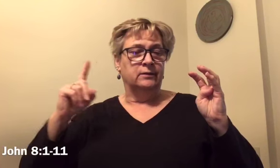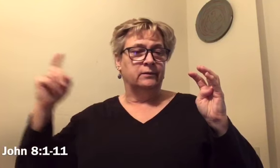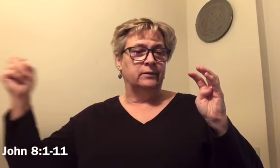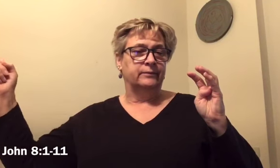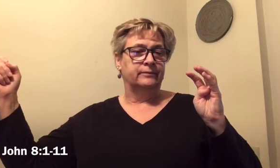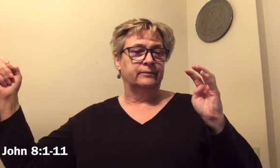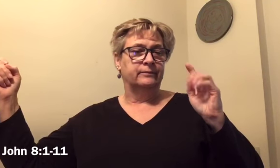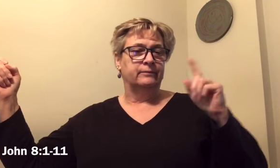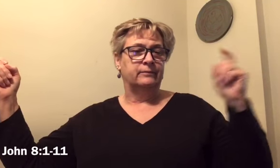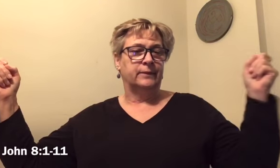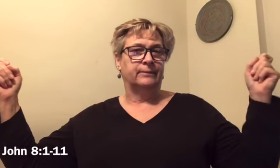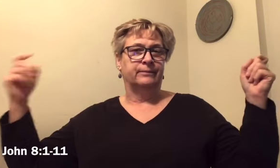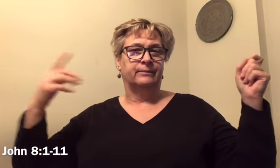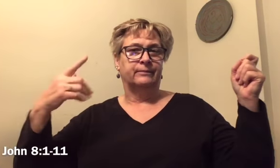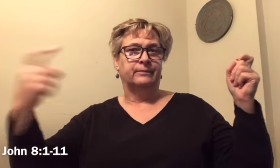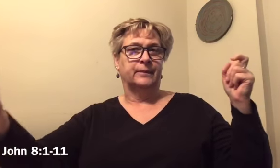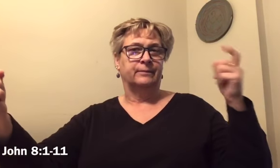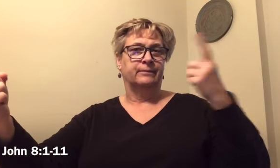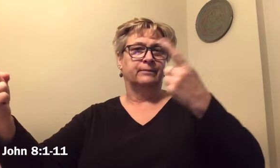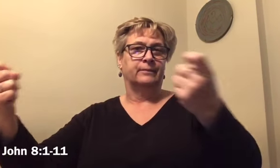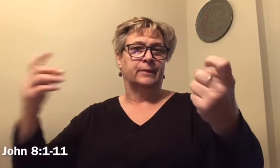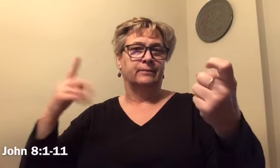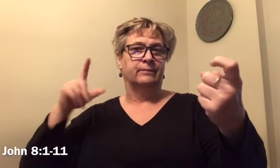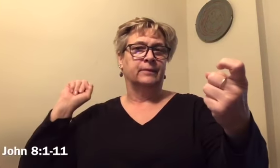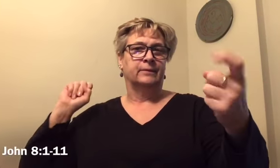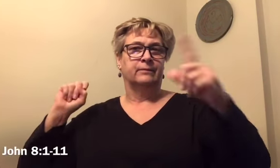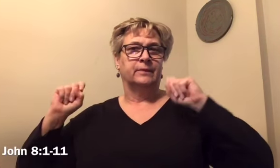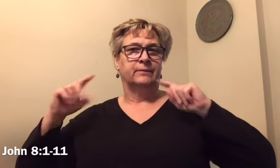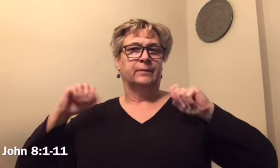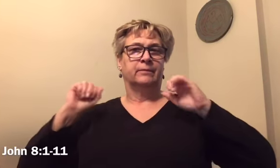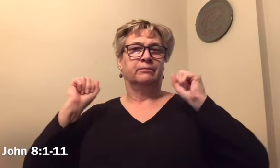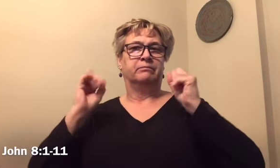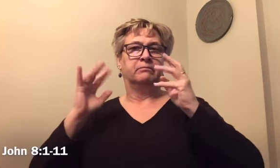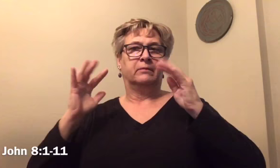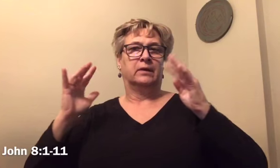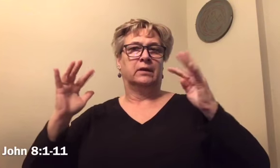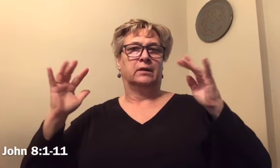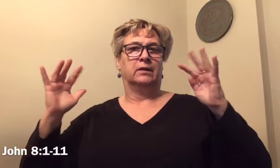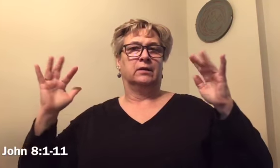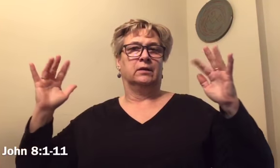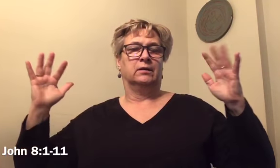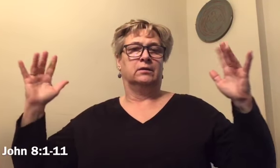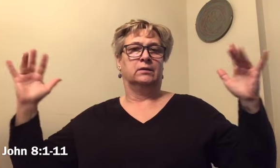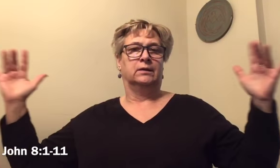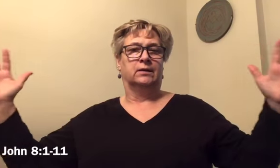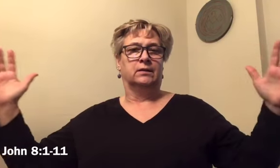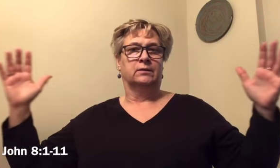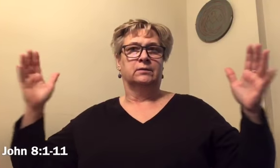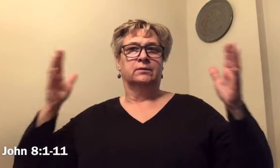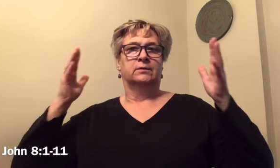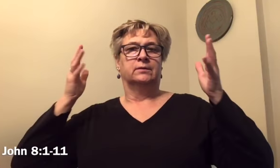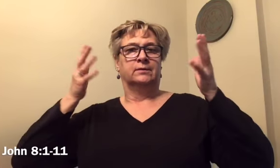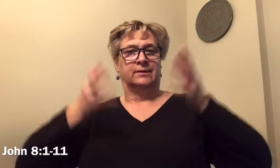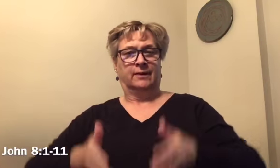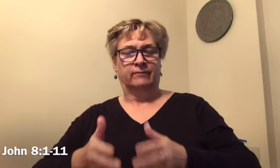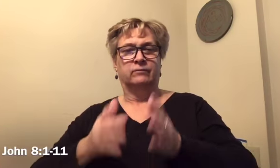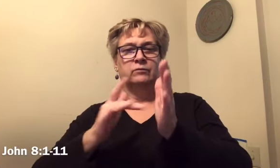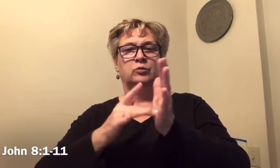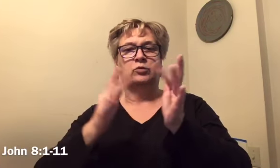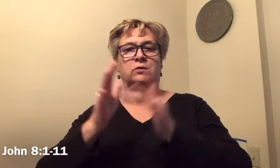they went away one by one beginning with the elders So he was left alone